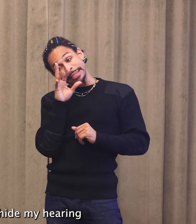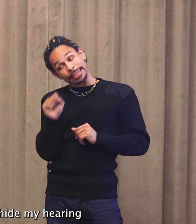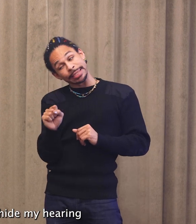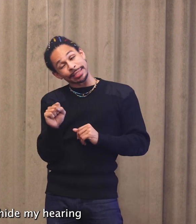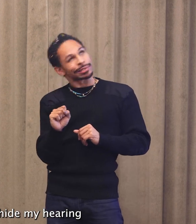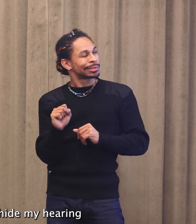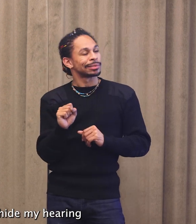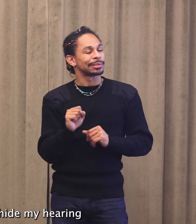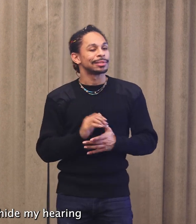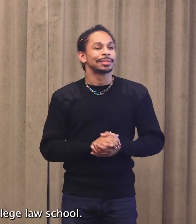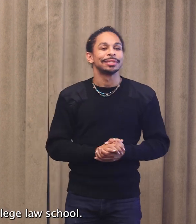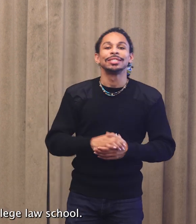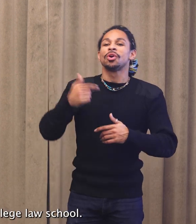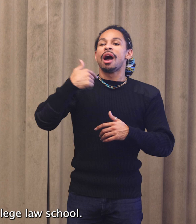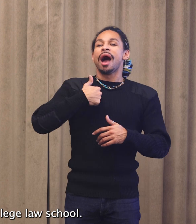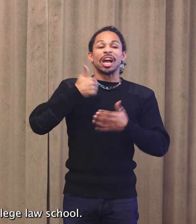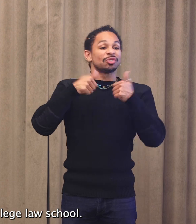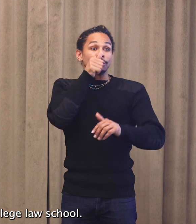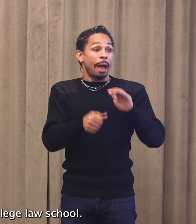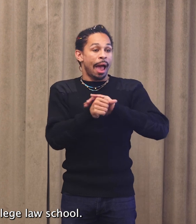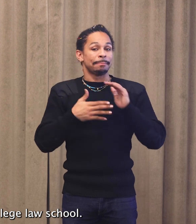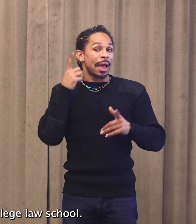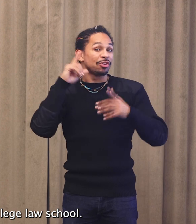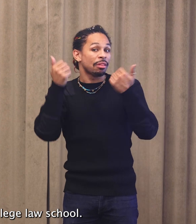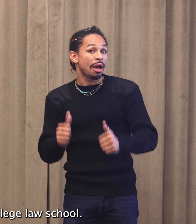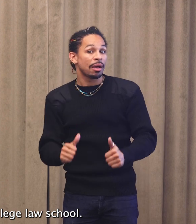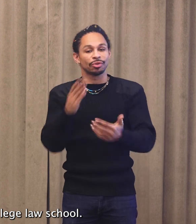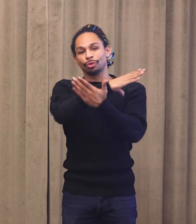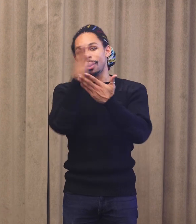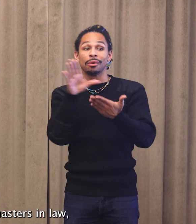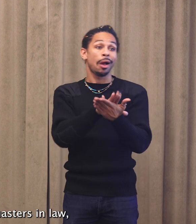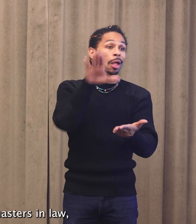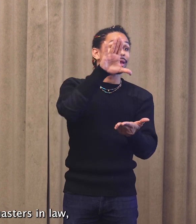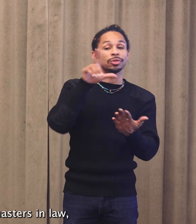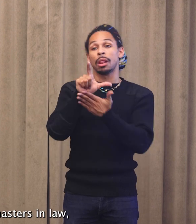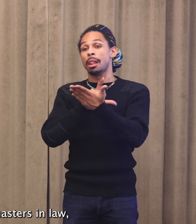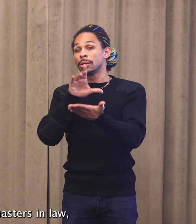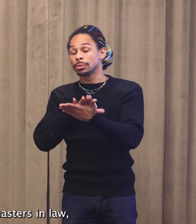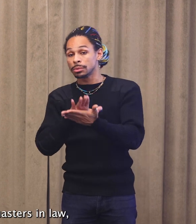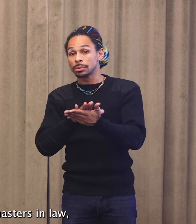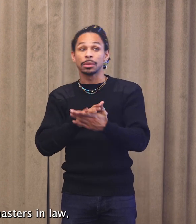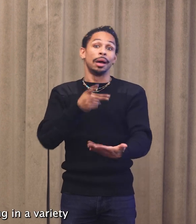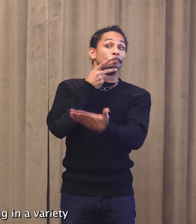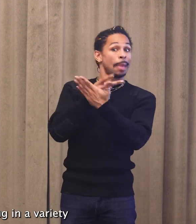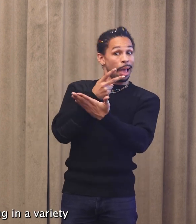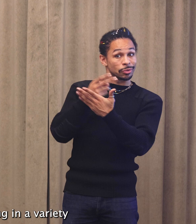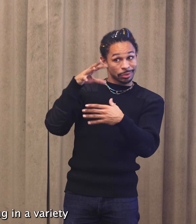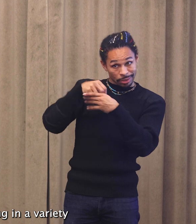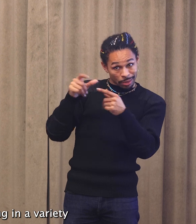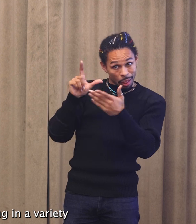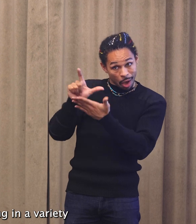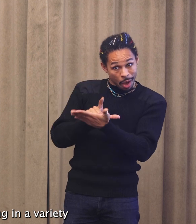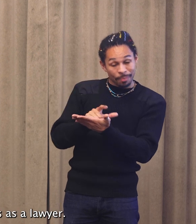to hide my hearing loss throughout college, law school, and additional masters in law and while